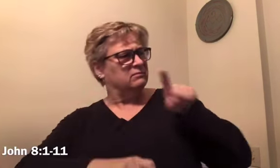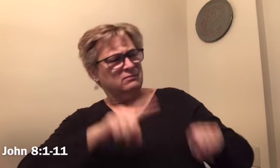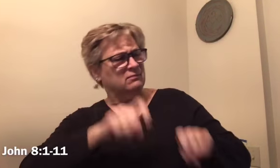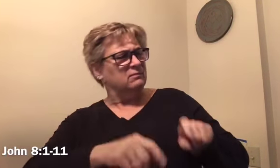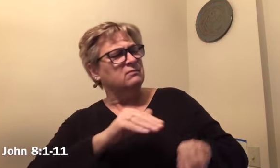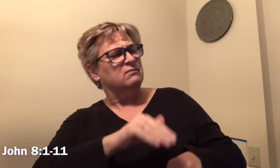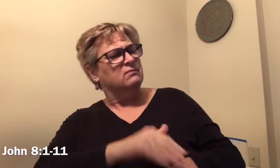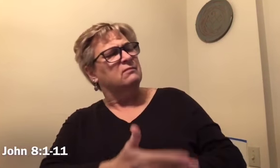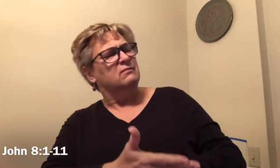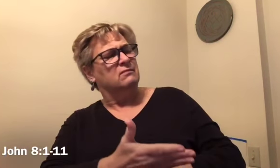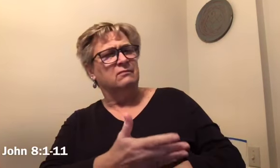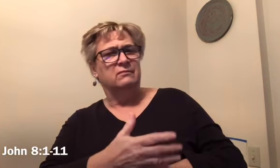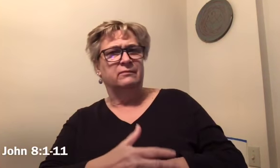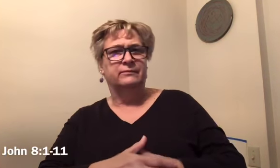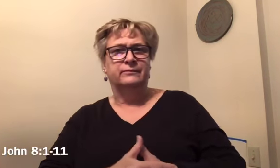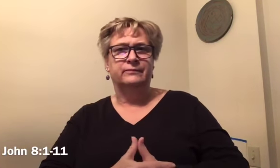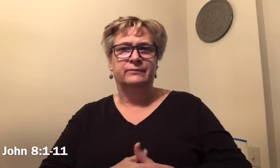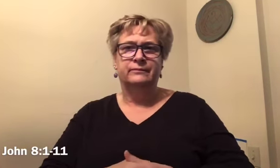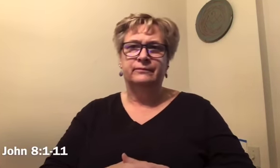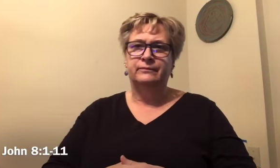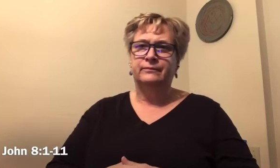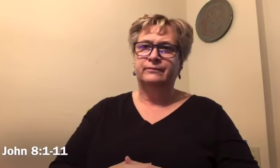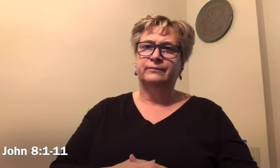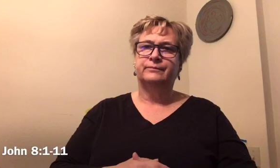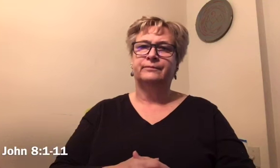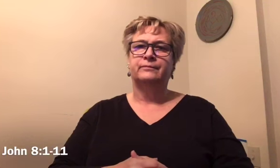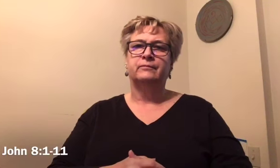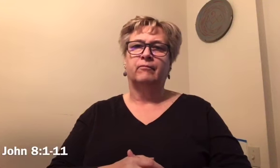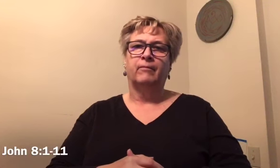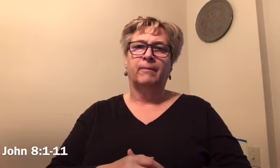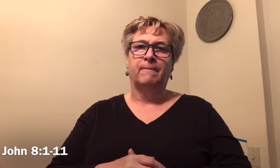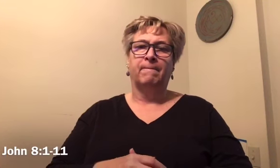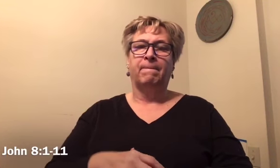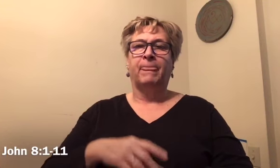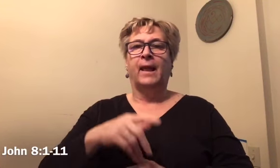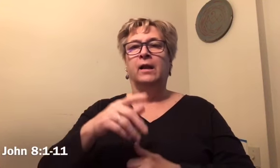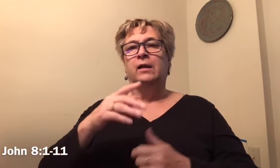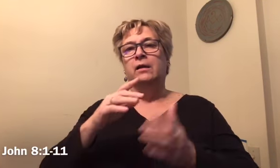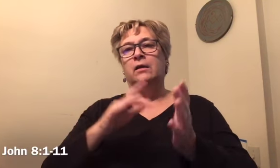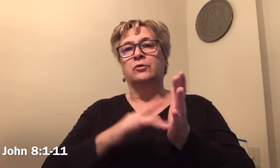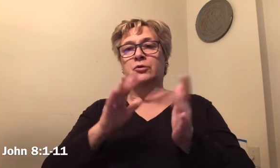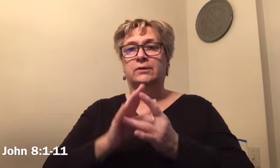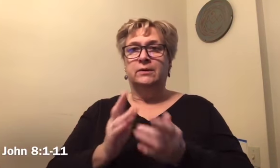But when they continued asking him he straightened up